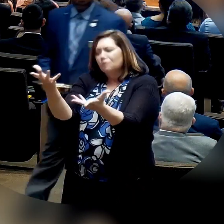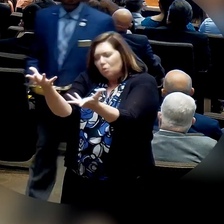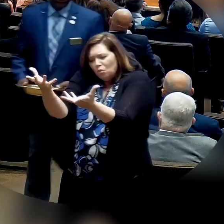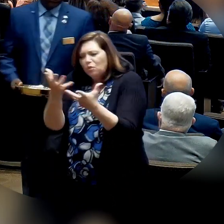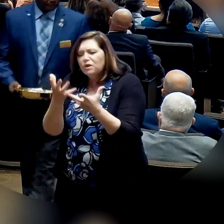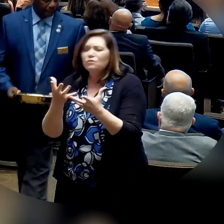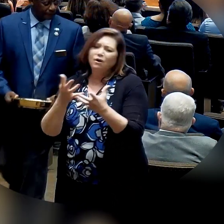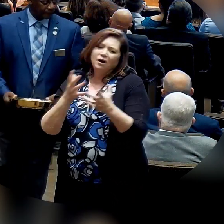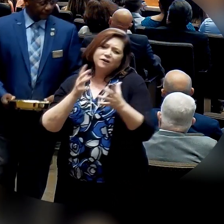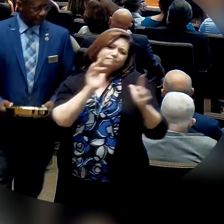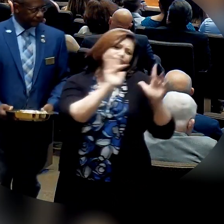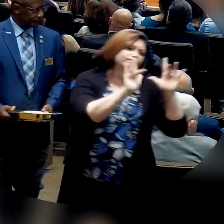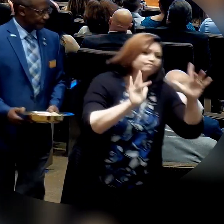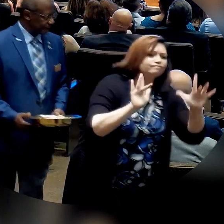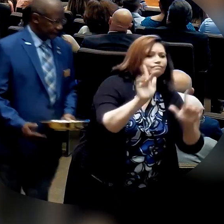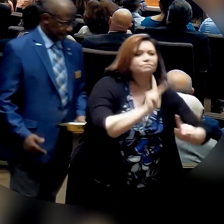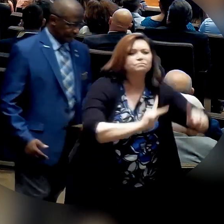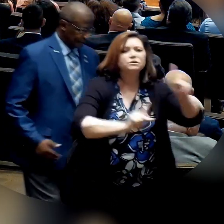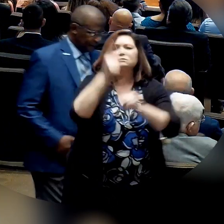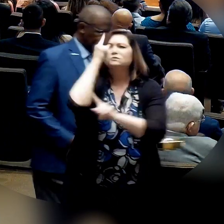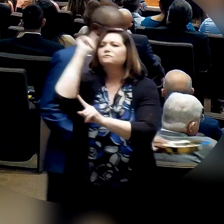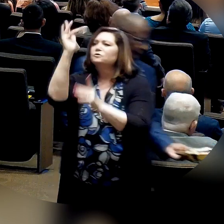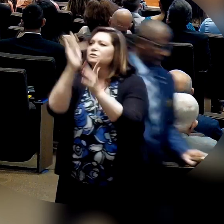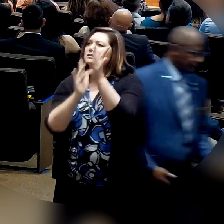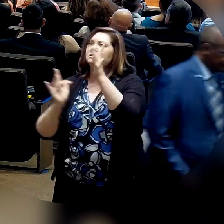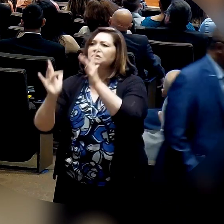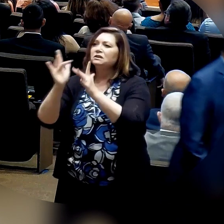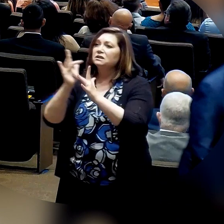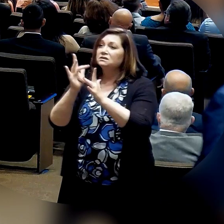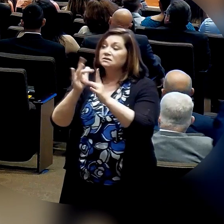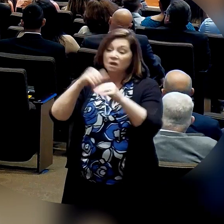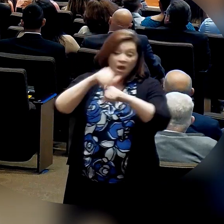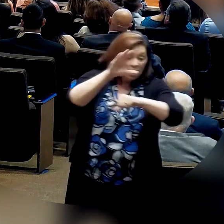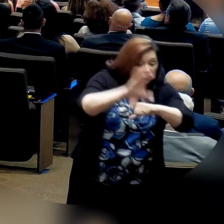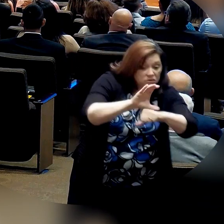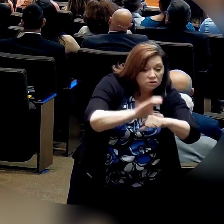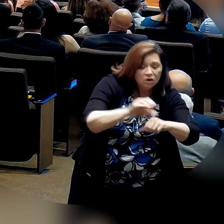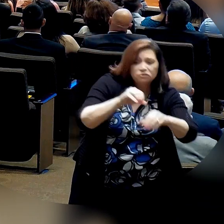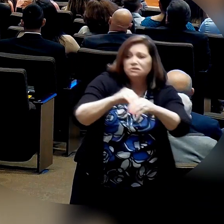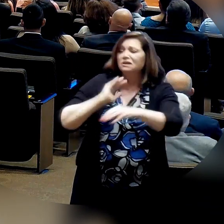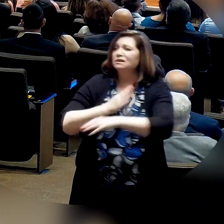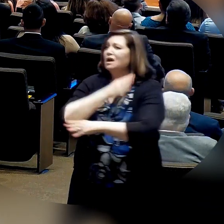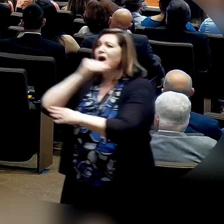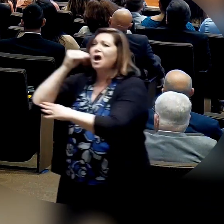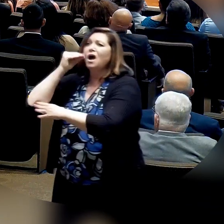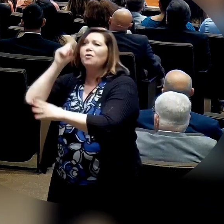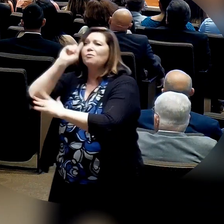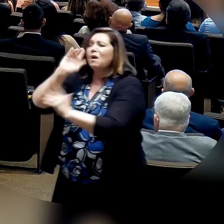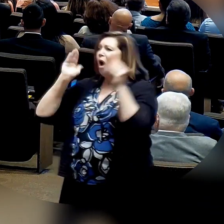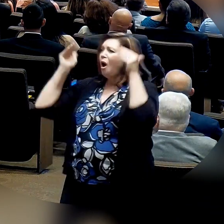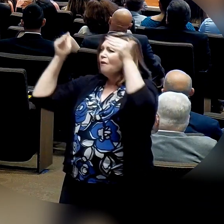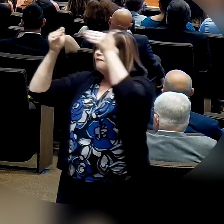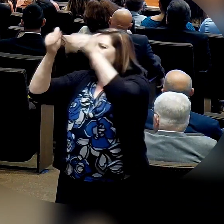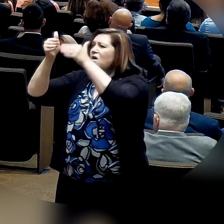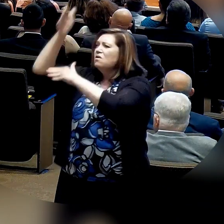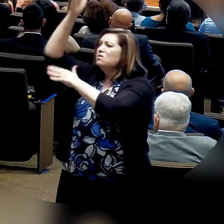churches, in our homes, it must be God and God alone who satisfies